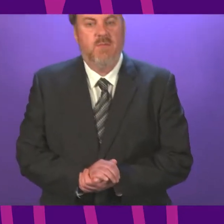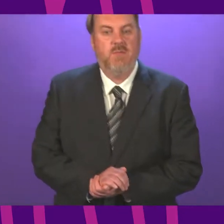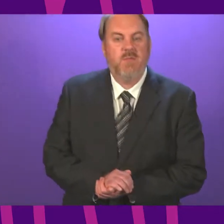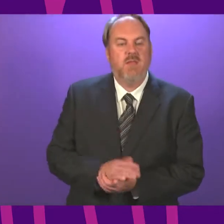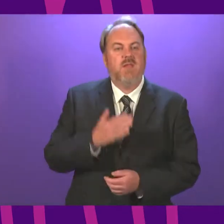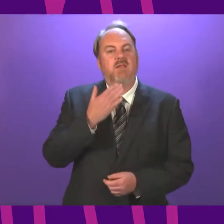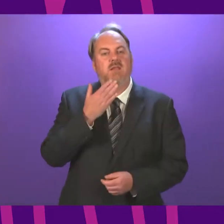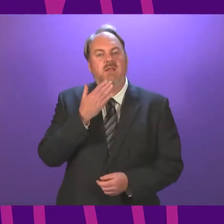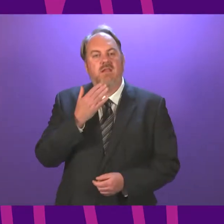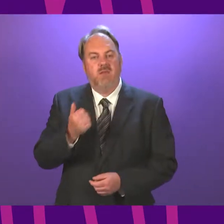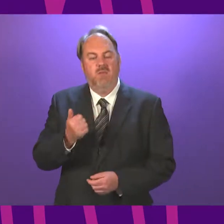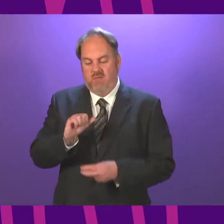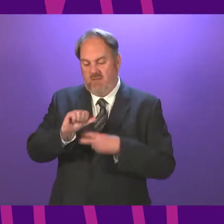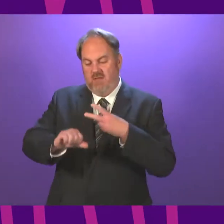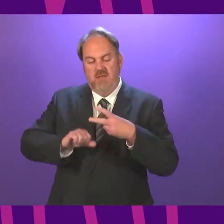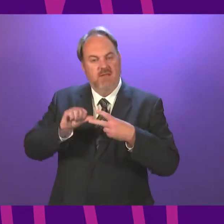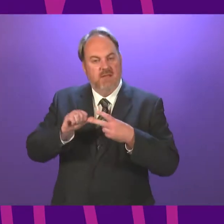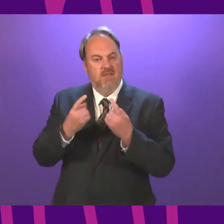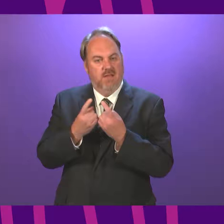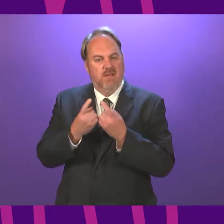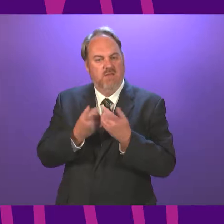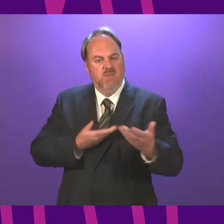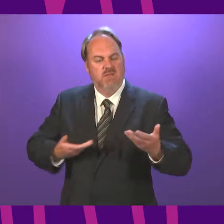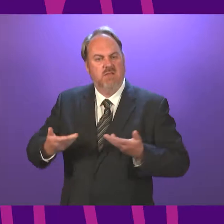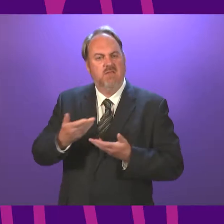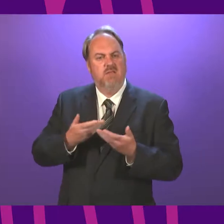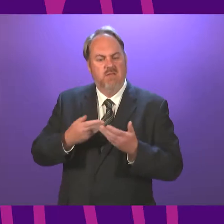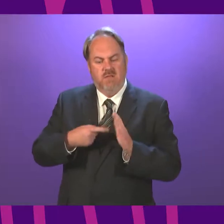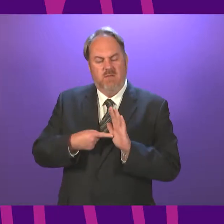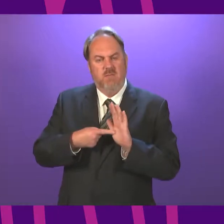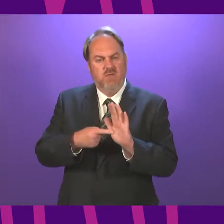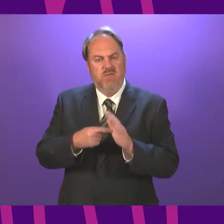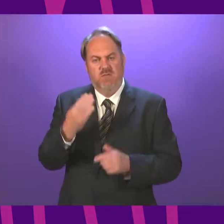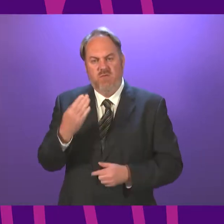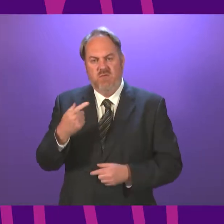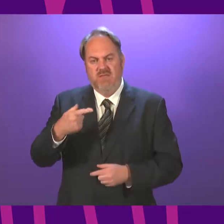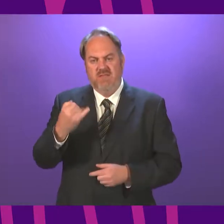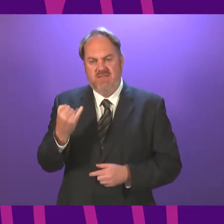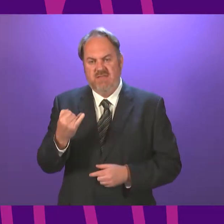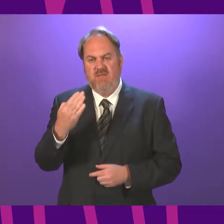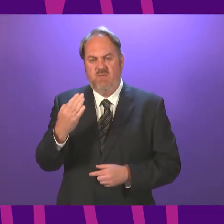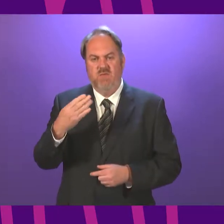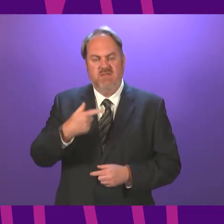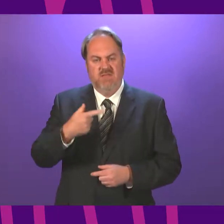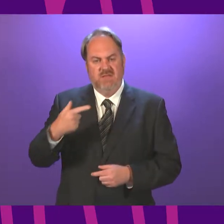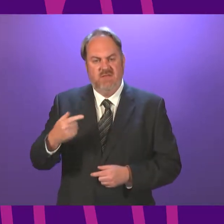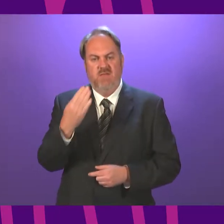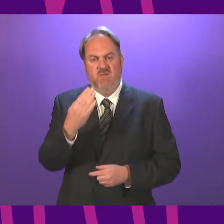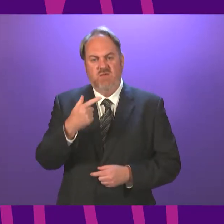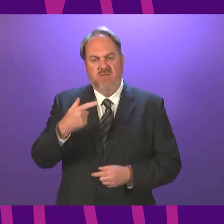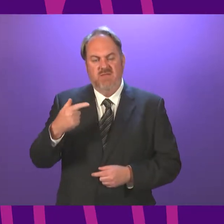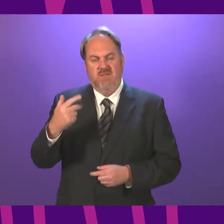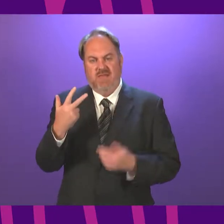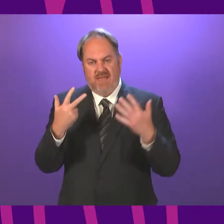The next item of business is consideration of motions 476, 477 and 478 on approval of